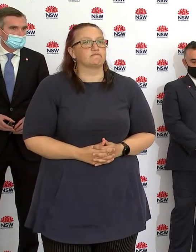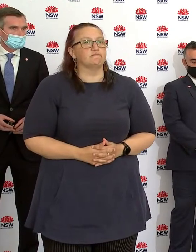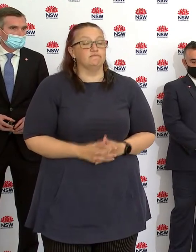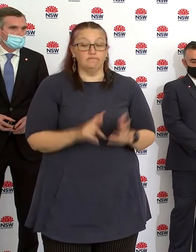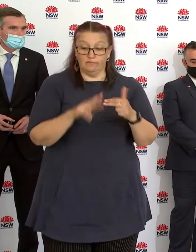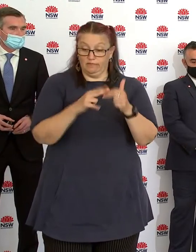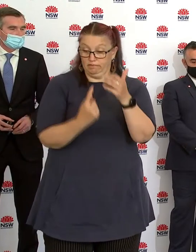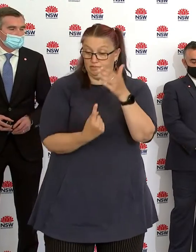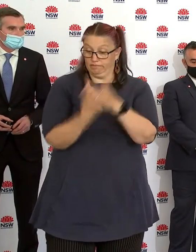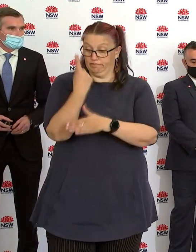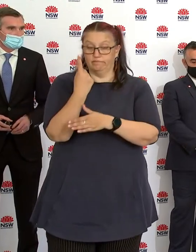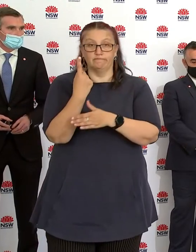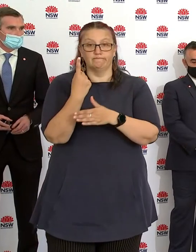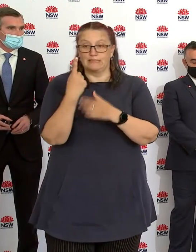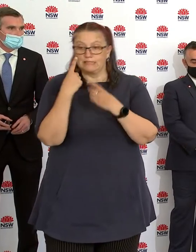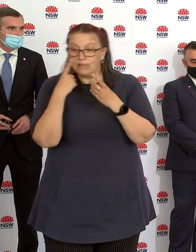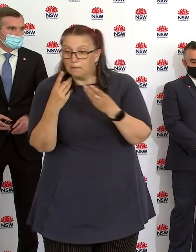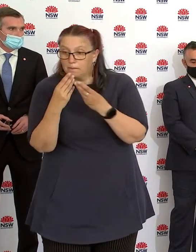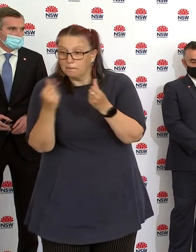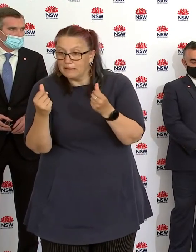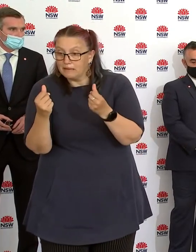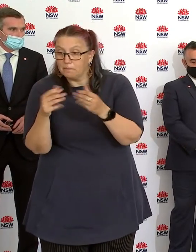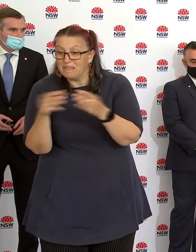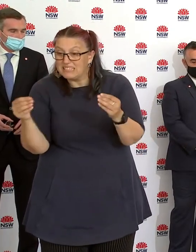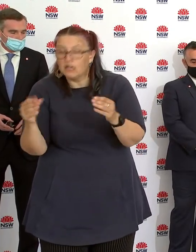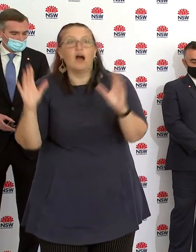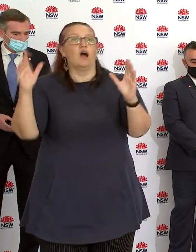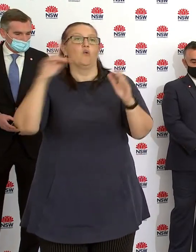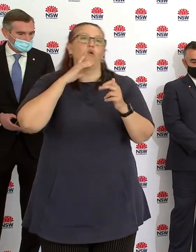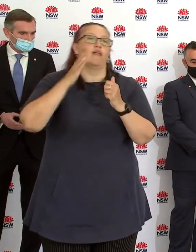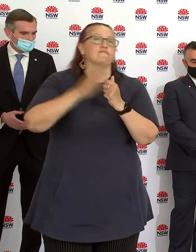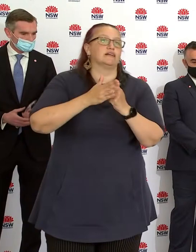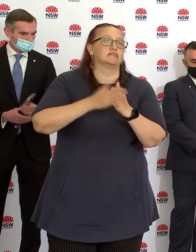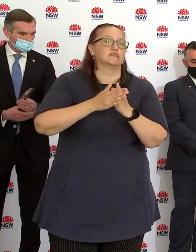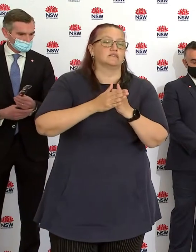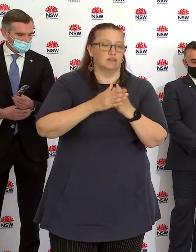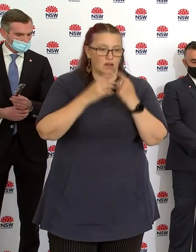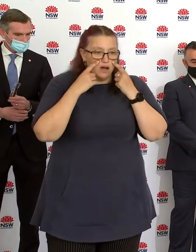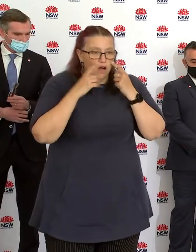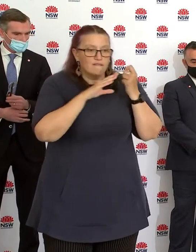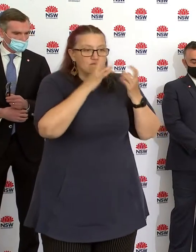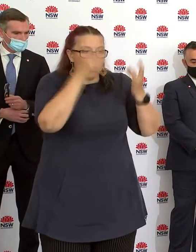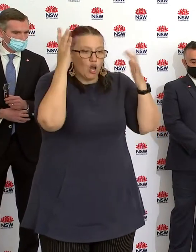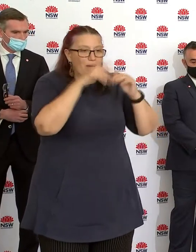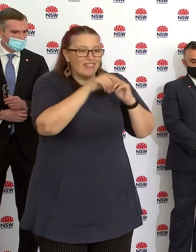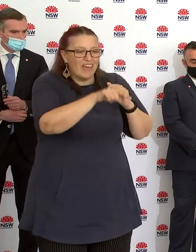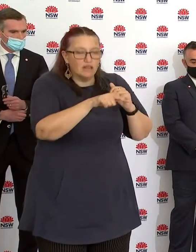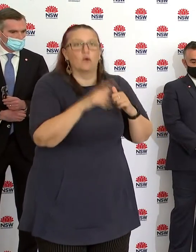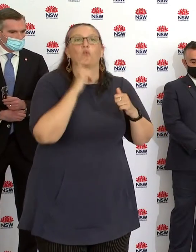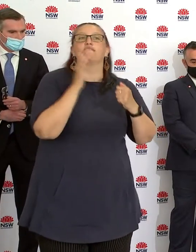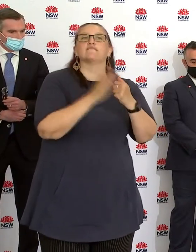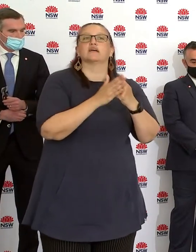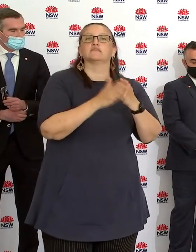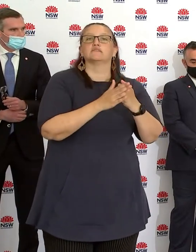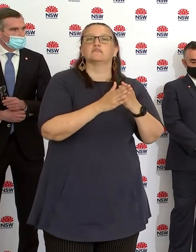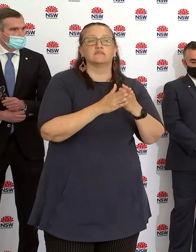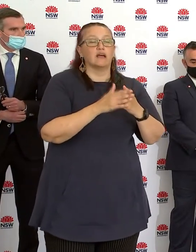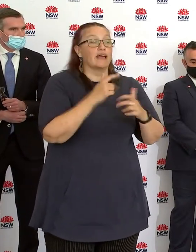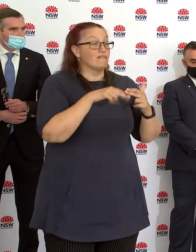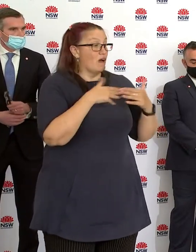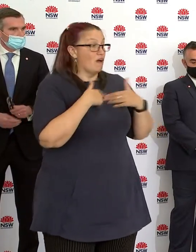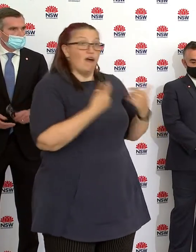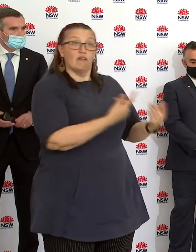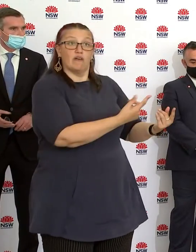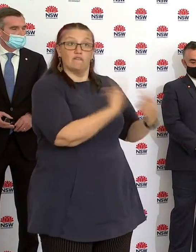fix them. If there are any categories we've overlooked, we'll fix them. If Dr. Chant's health advice asks us to adjust anything,